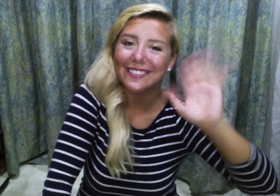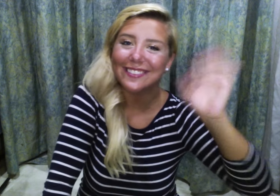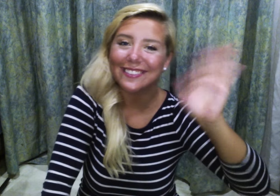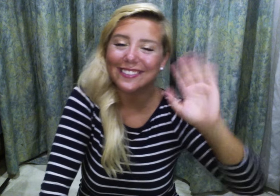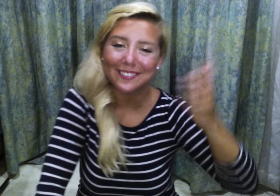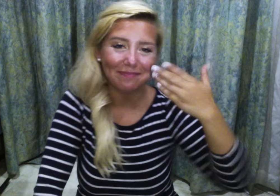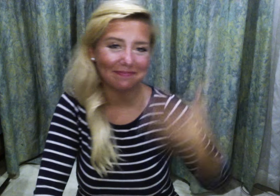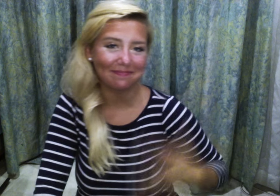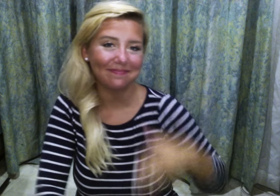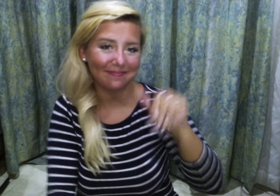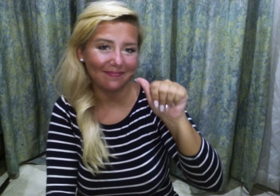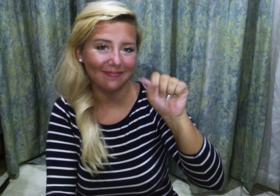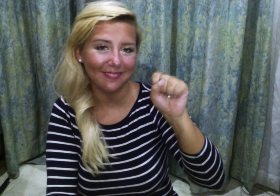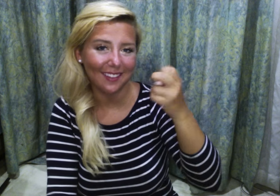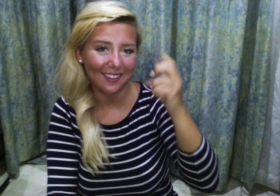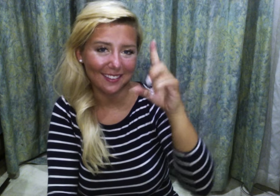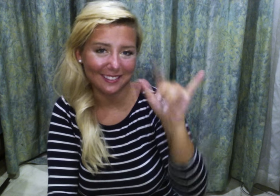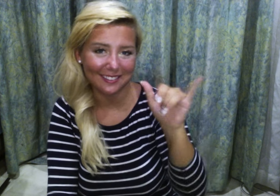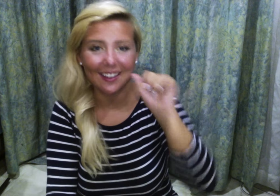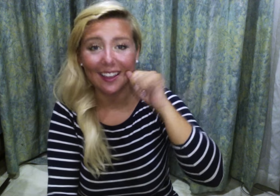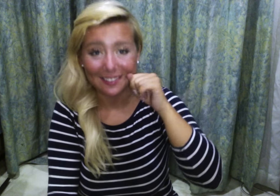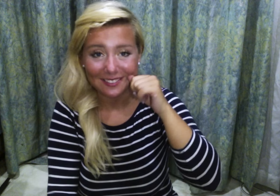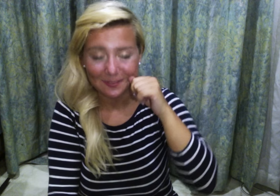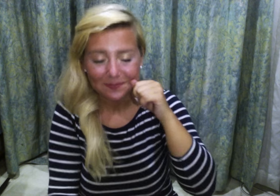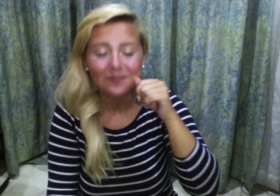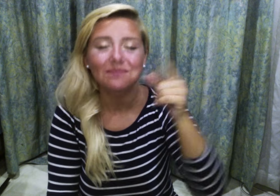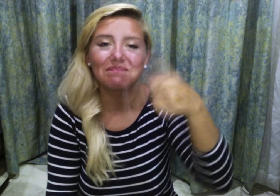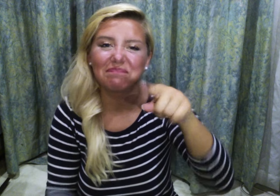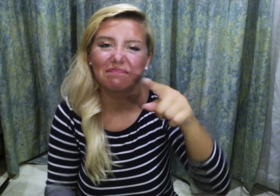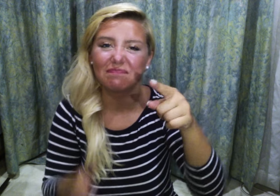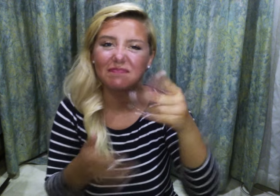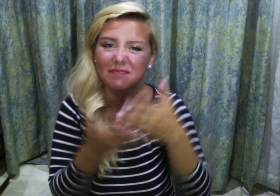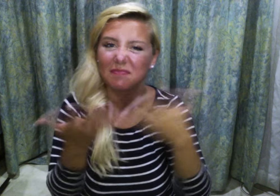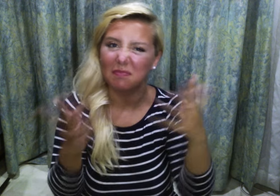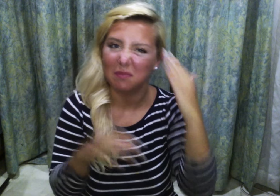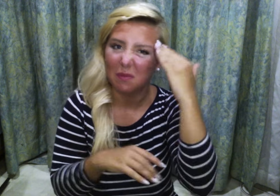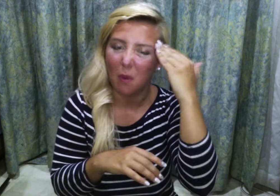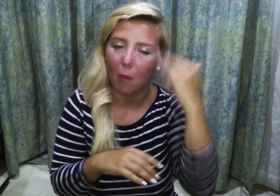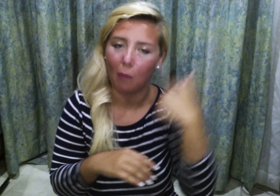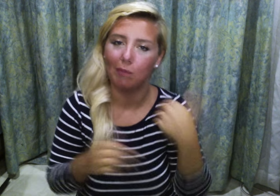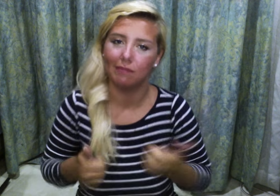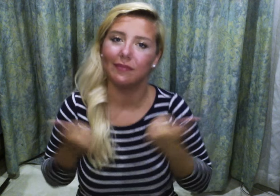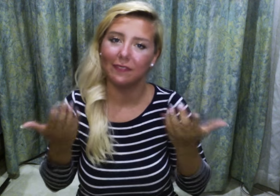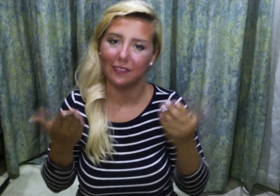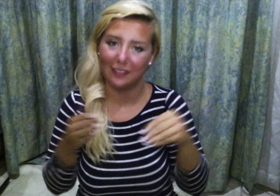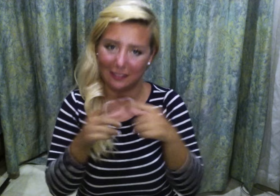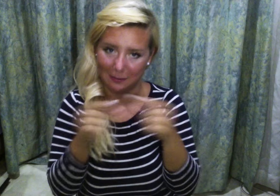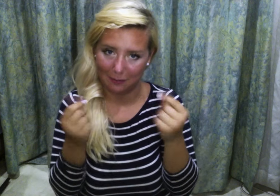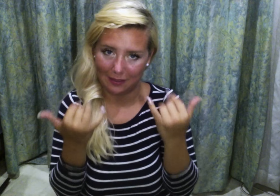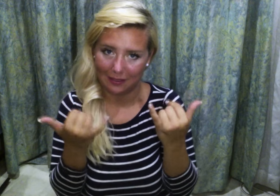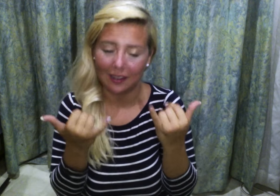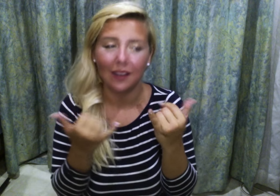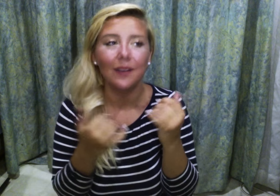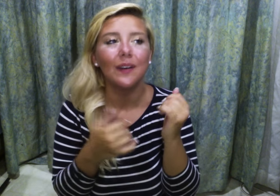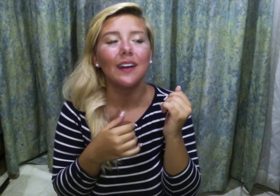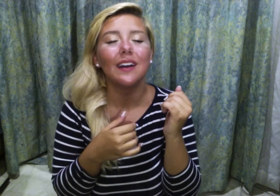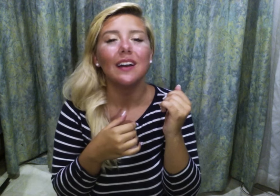Hello, hello! It's me, Ashley. Some of you may know that I am currently living in Japan right now.